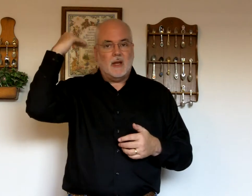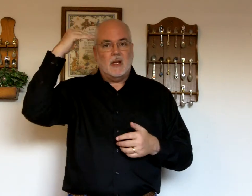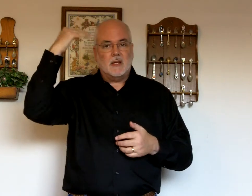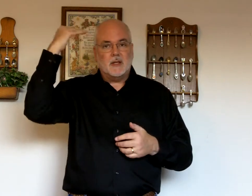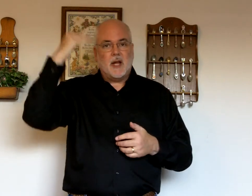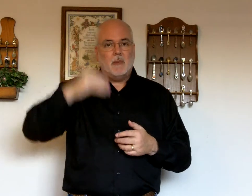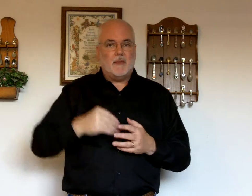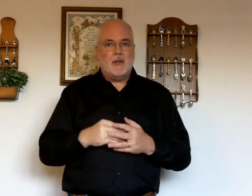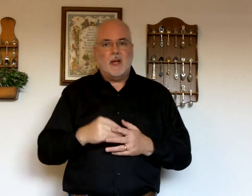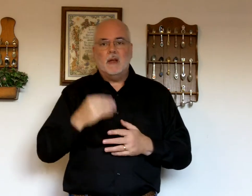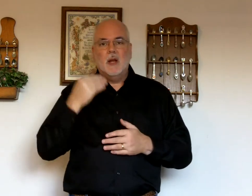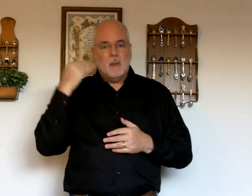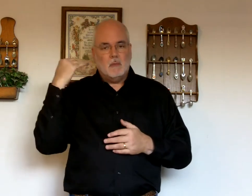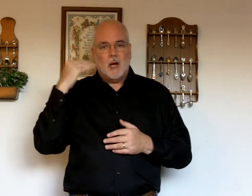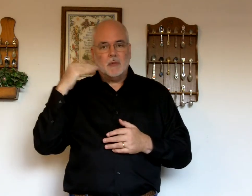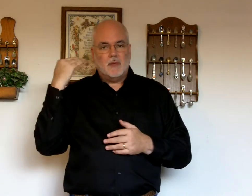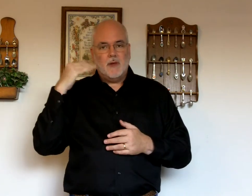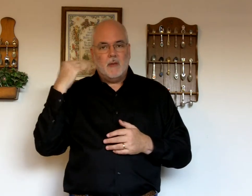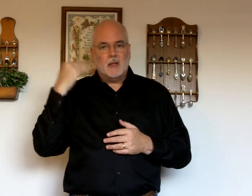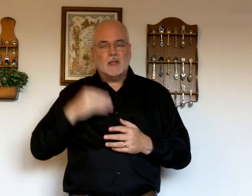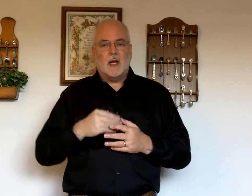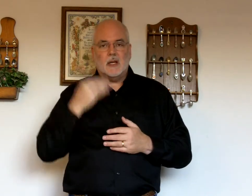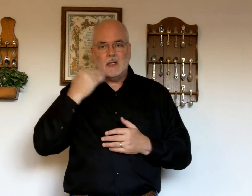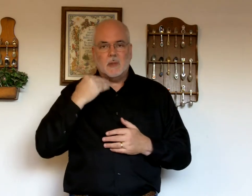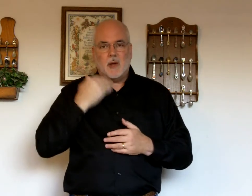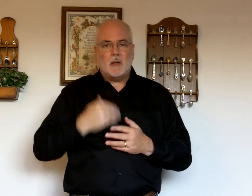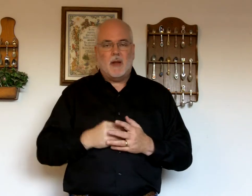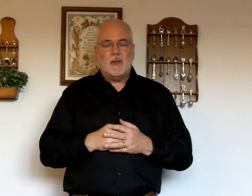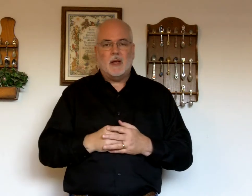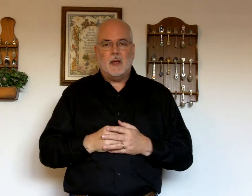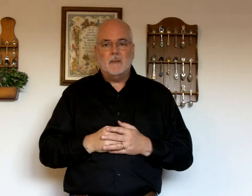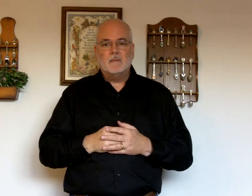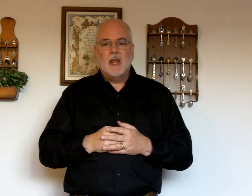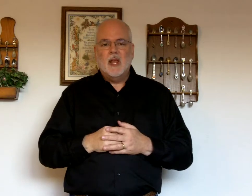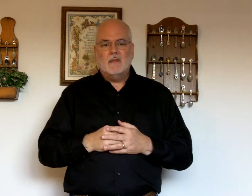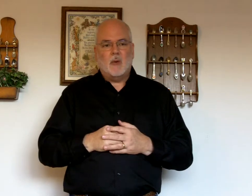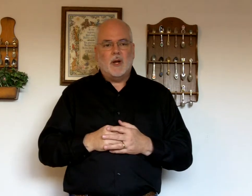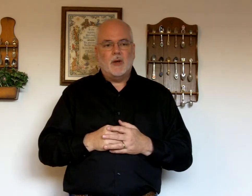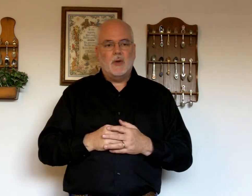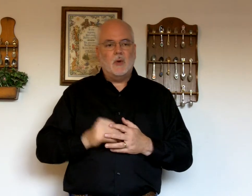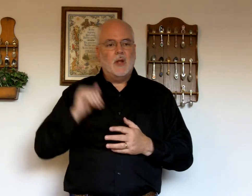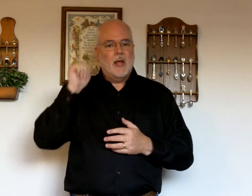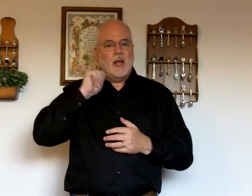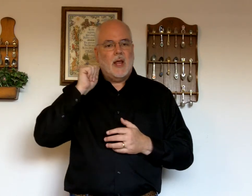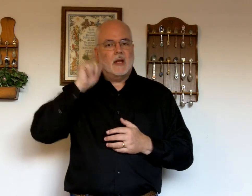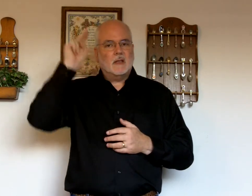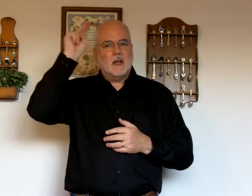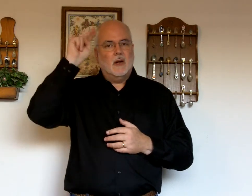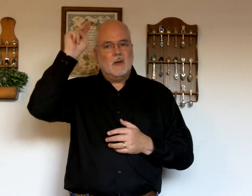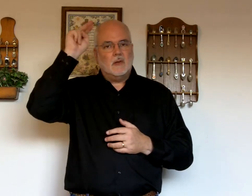and it's at the top half of the head. Mom is a female sign, and at the bottom half of the head. I want to do aunts and uncles.